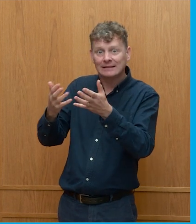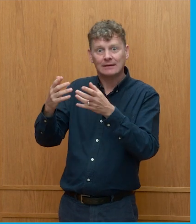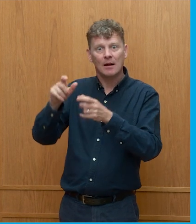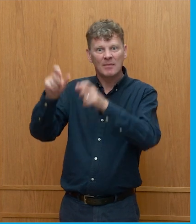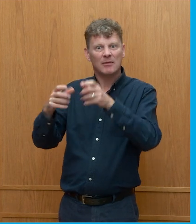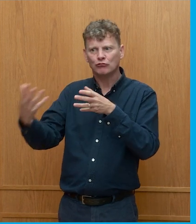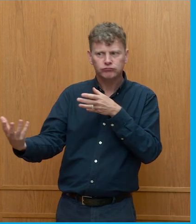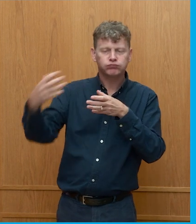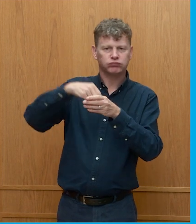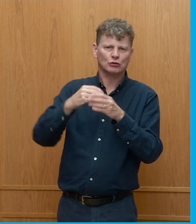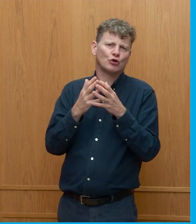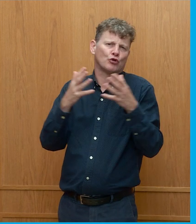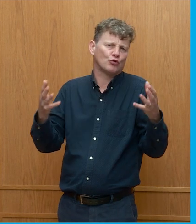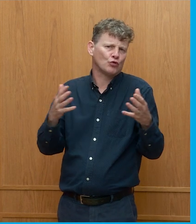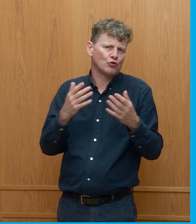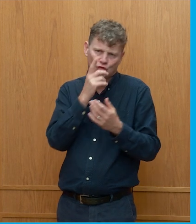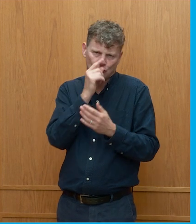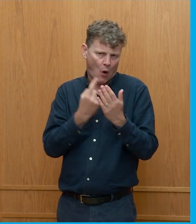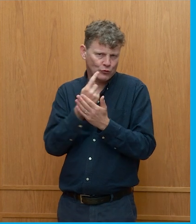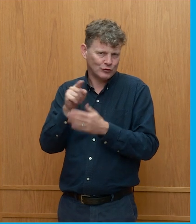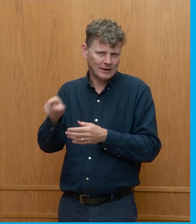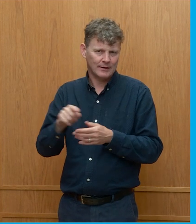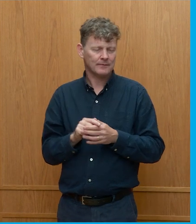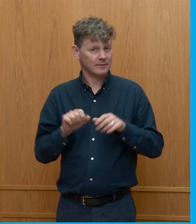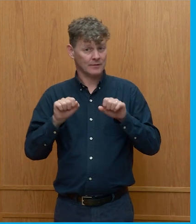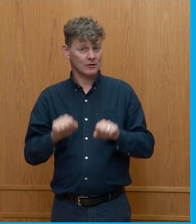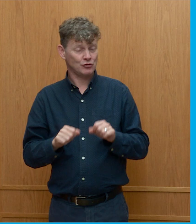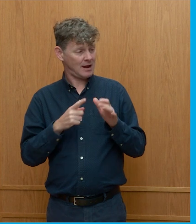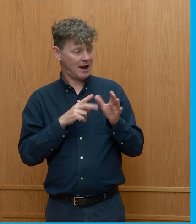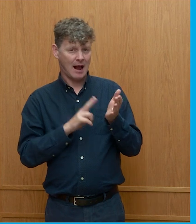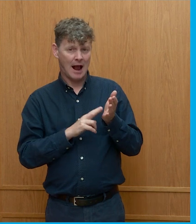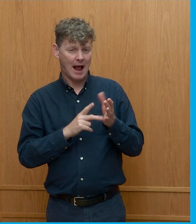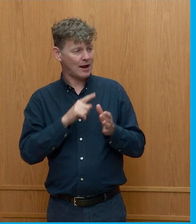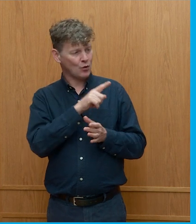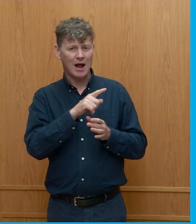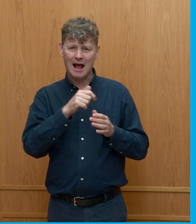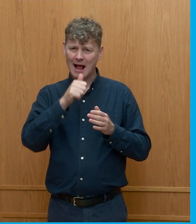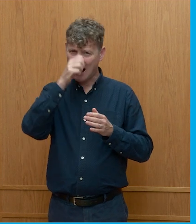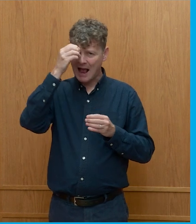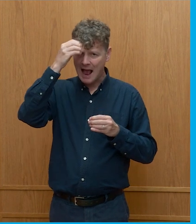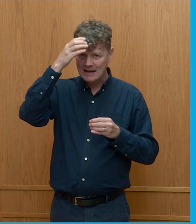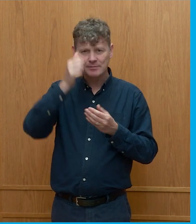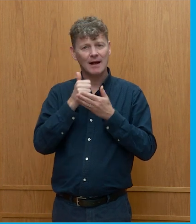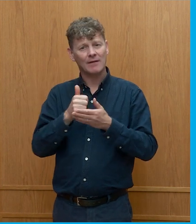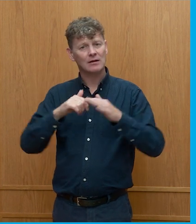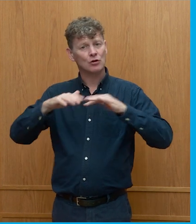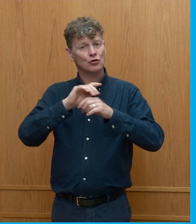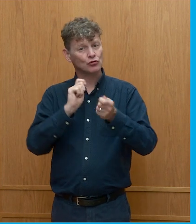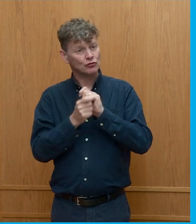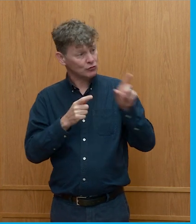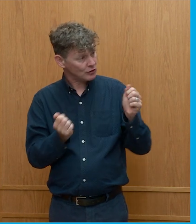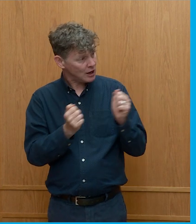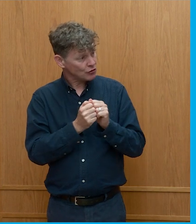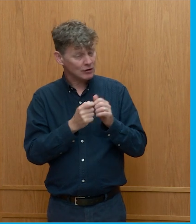opportunities there, too. And as an expert advisor in social change, do you think that as well, Marta? Yeah,